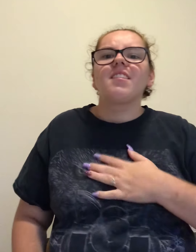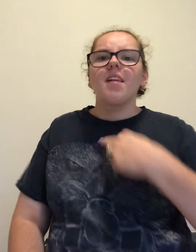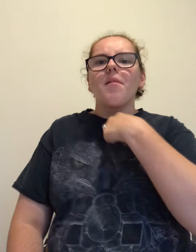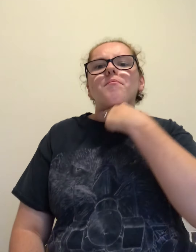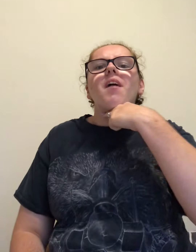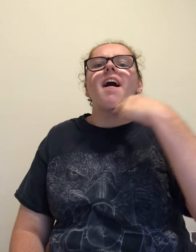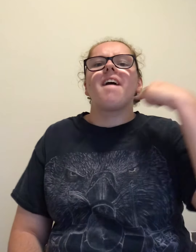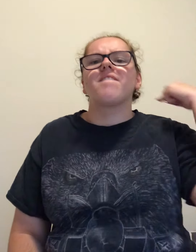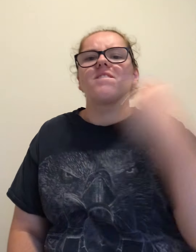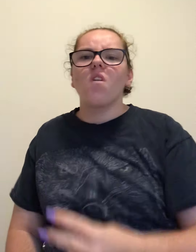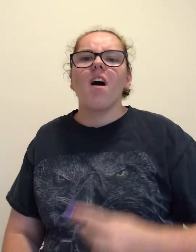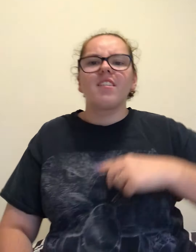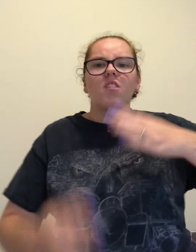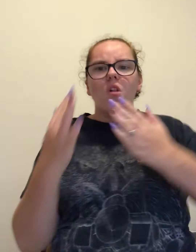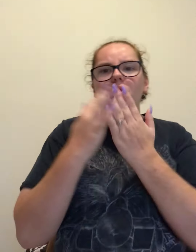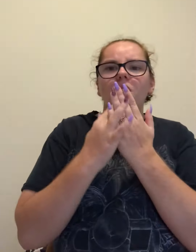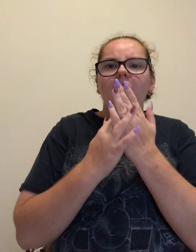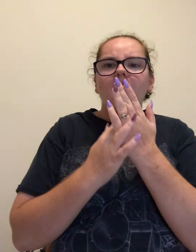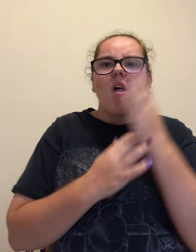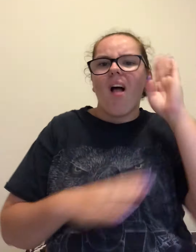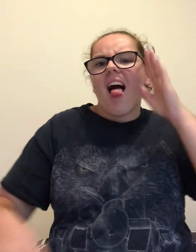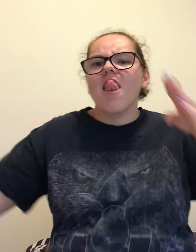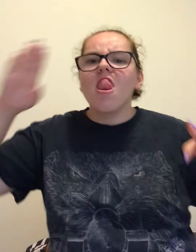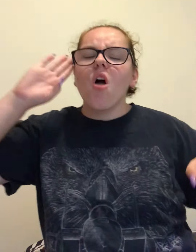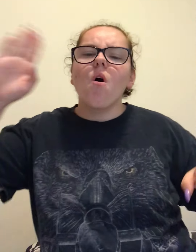is my voice Hello, hello,